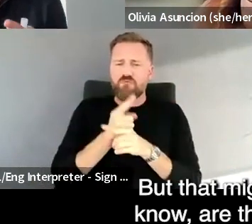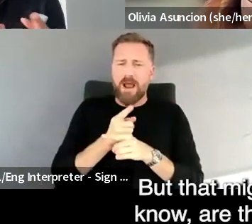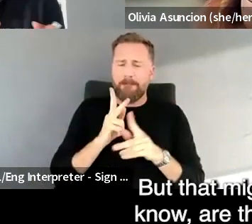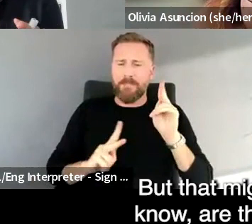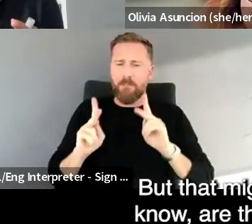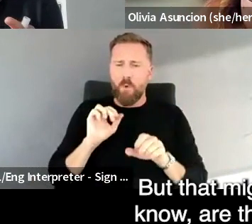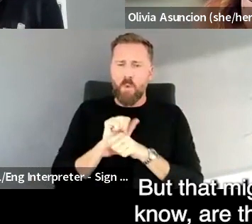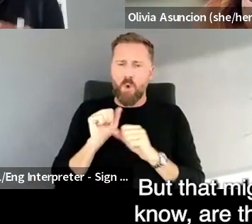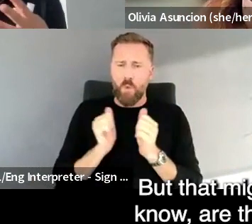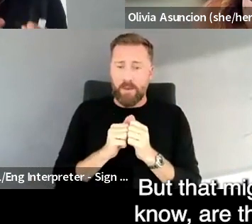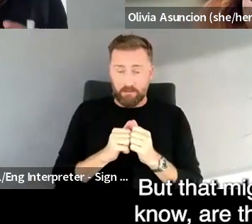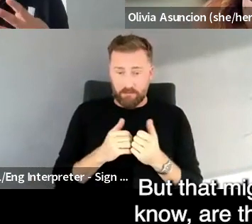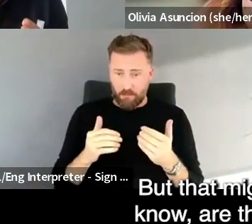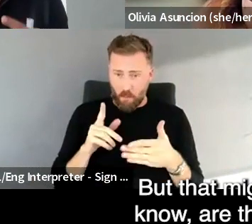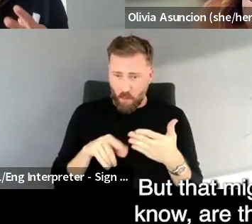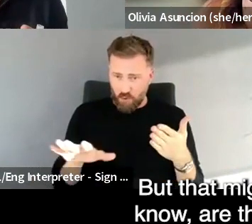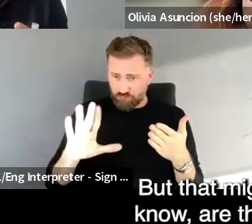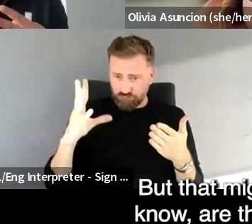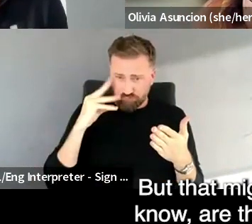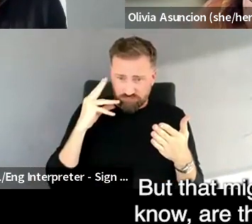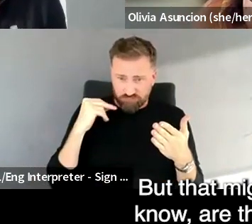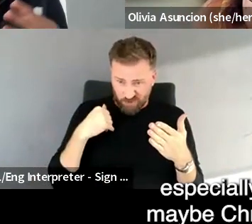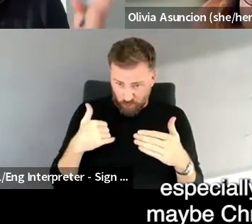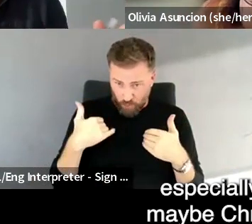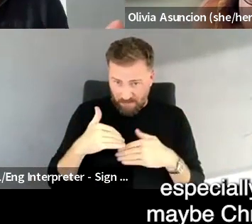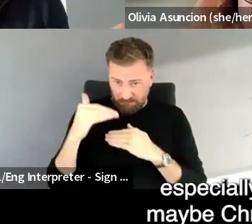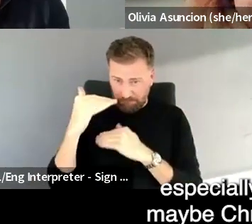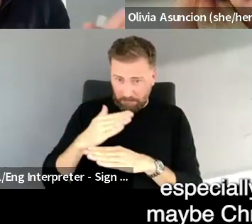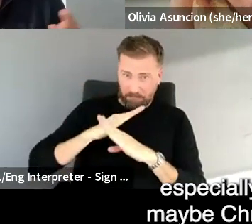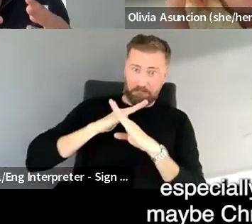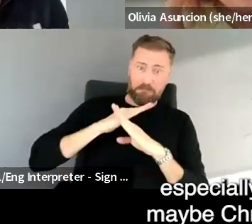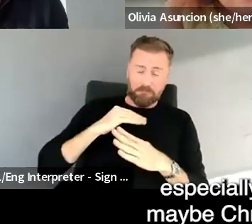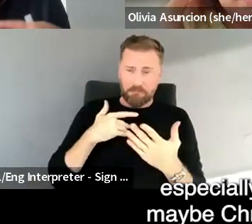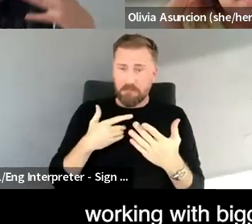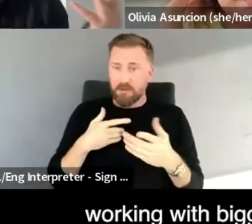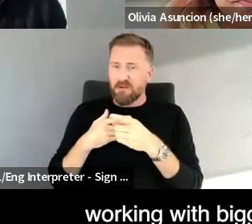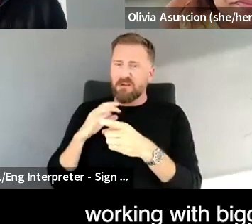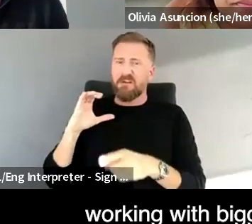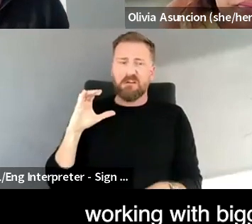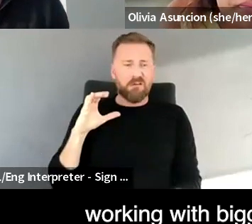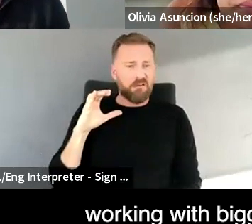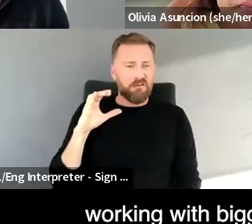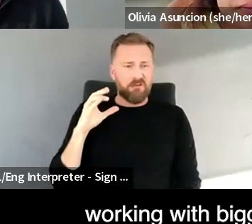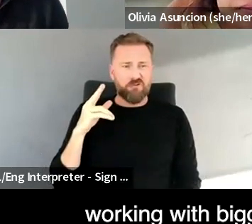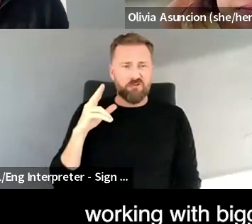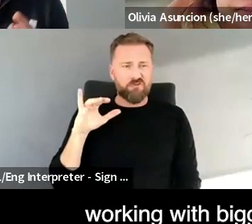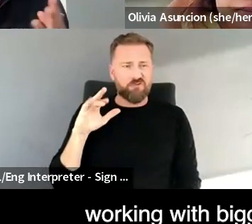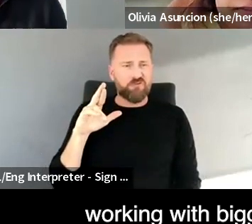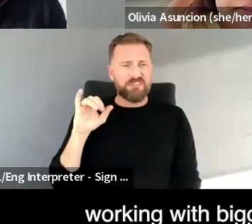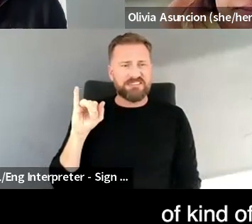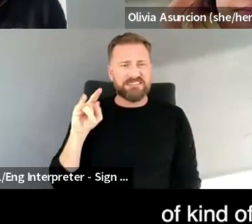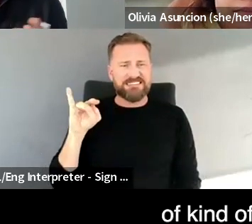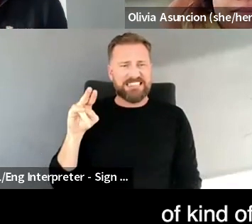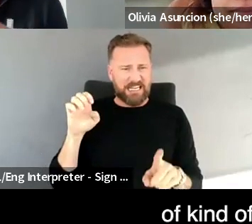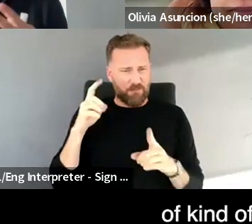to work with? But that might also be, you know, are there barriers for, especially, I'm thinking maybe Christine for you working with bigger corporate, um,